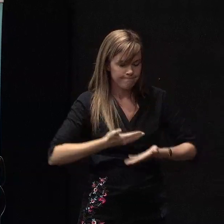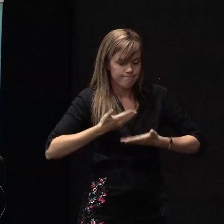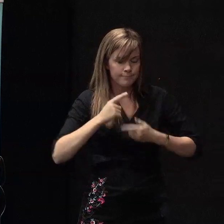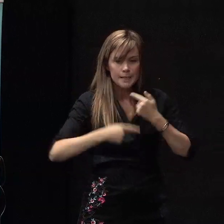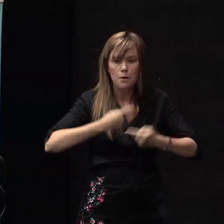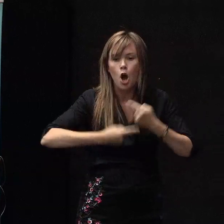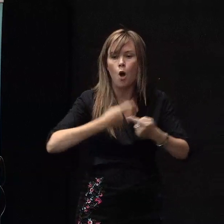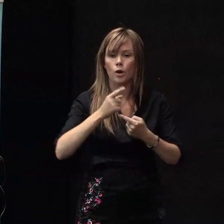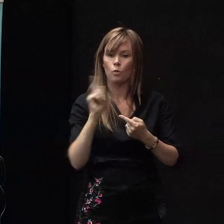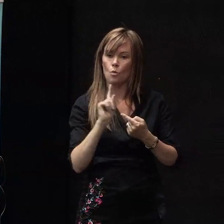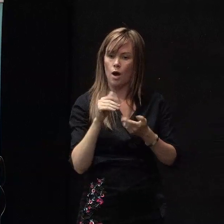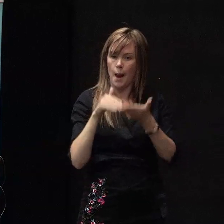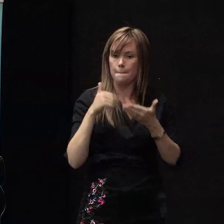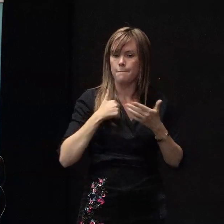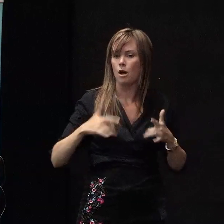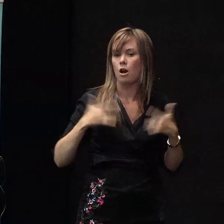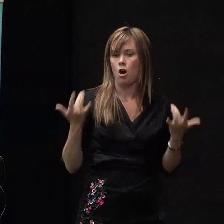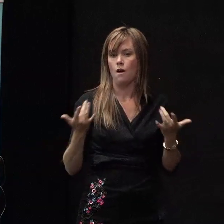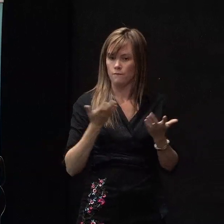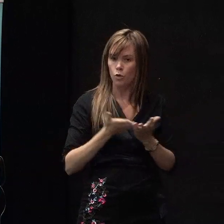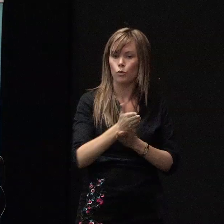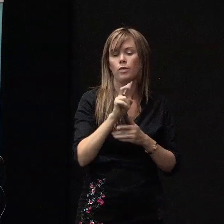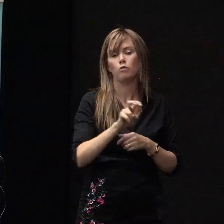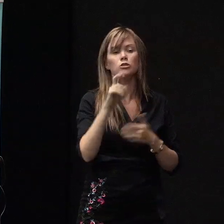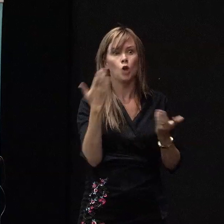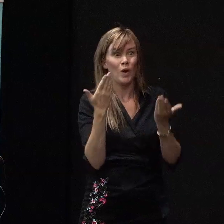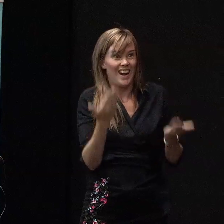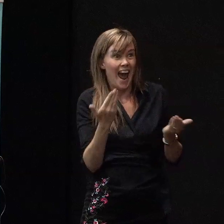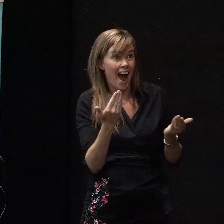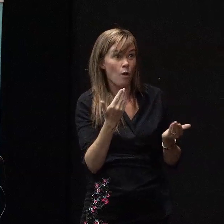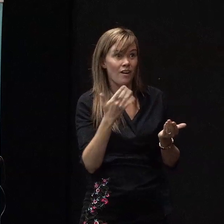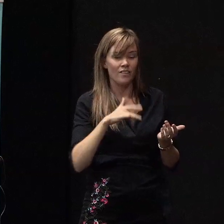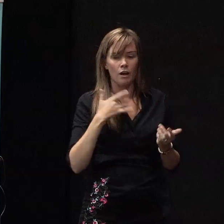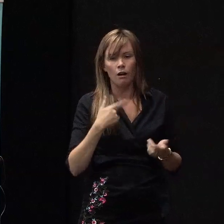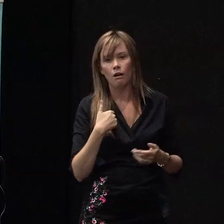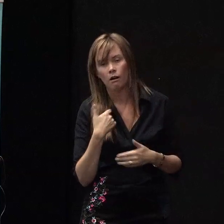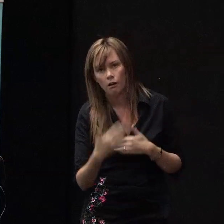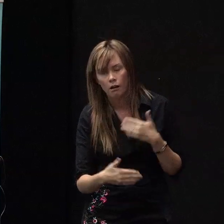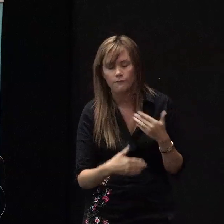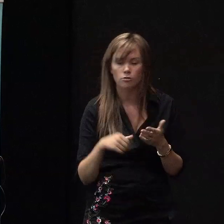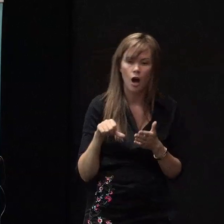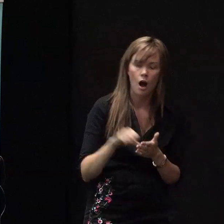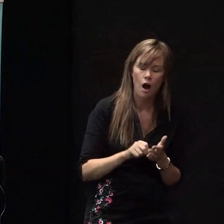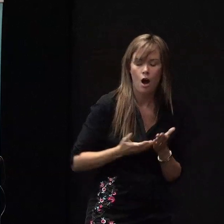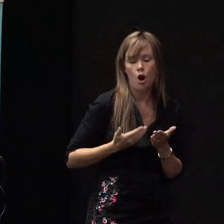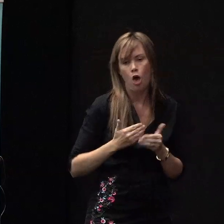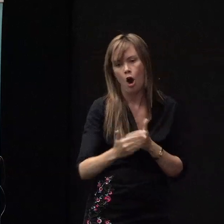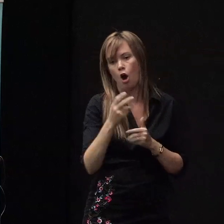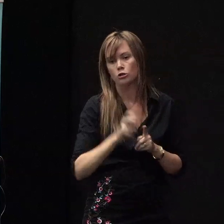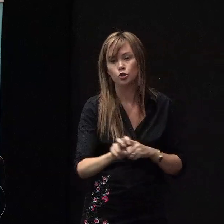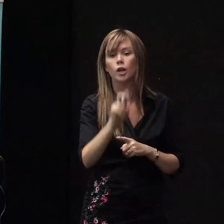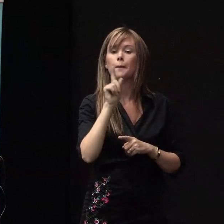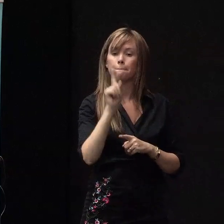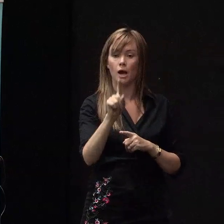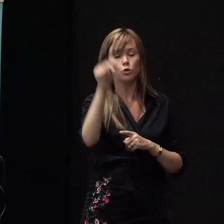process. So, may not feel like it while we're in the thick of it, but certainly it's quite a long path to get there. But it's very encouraging